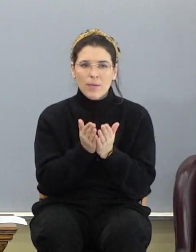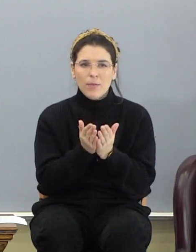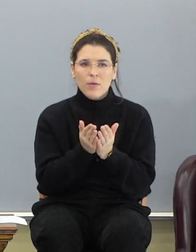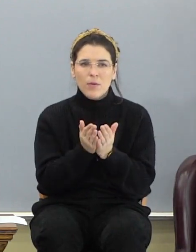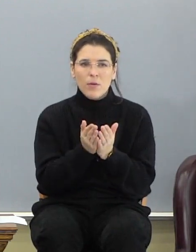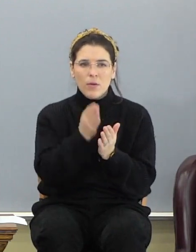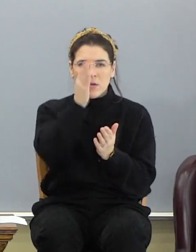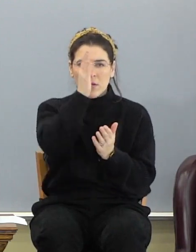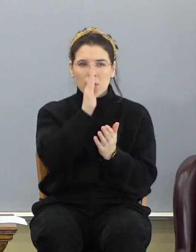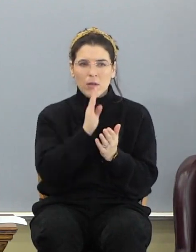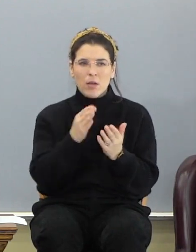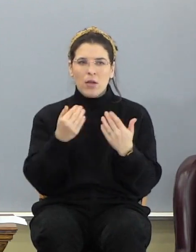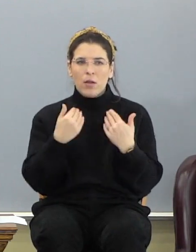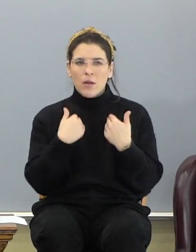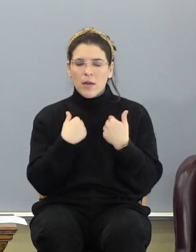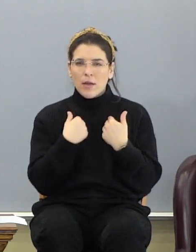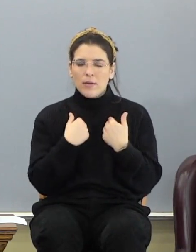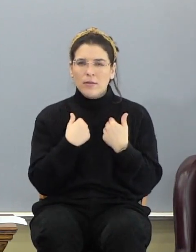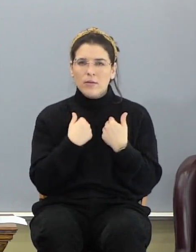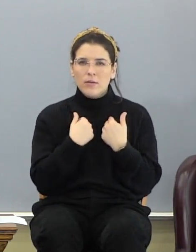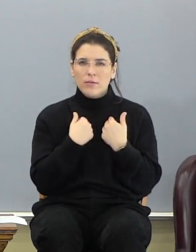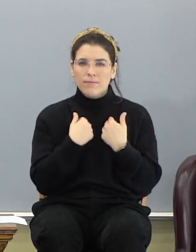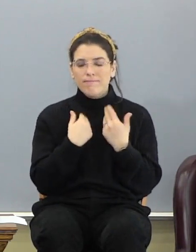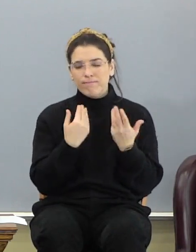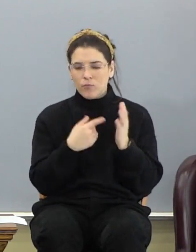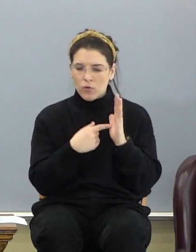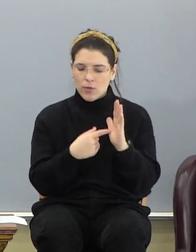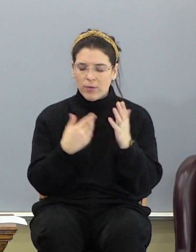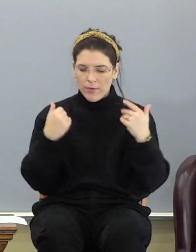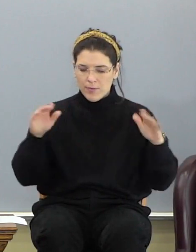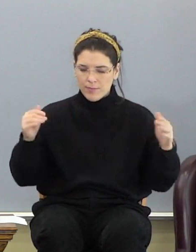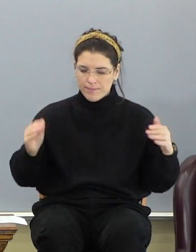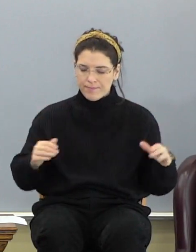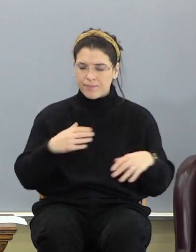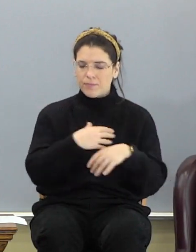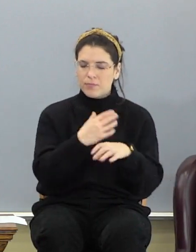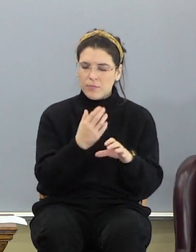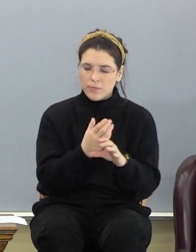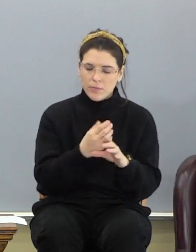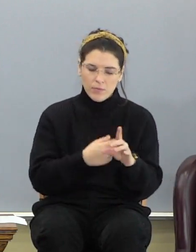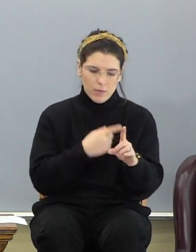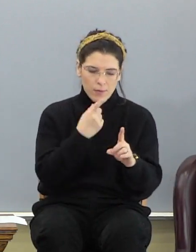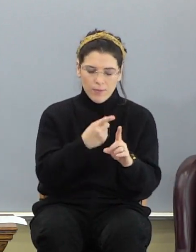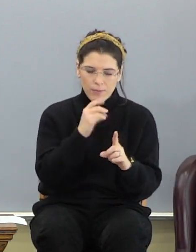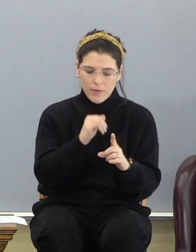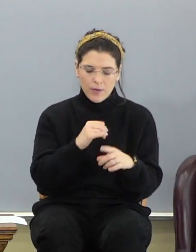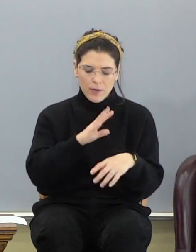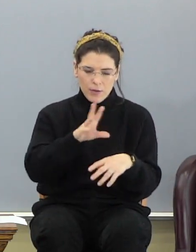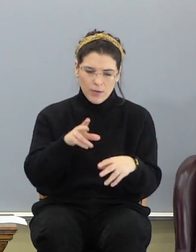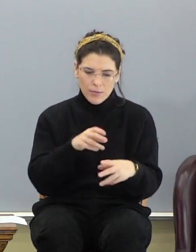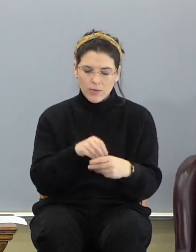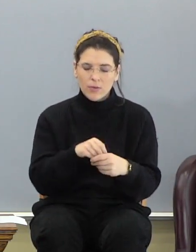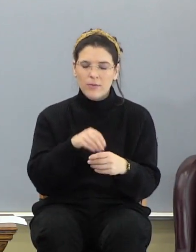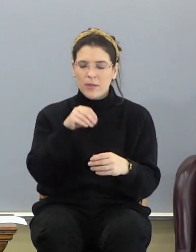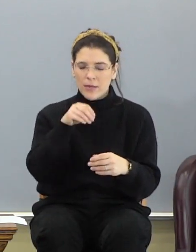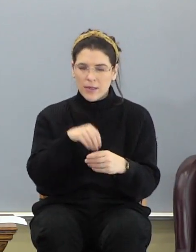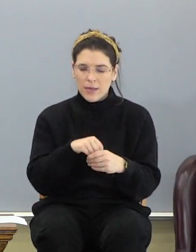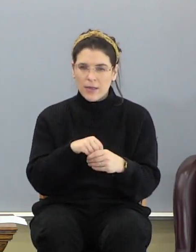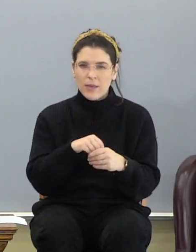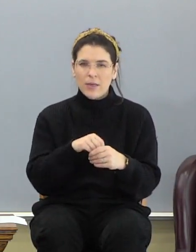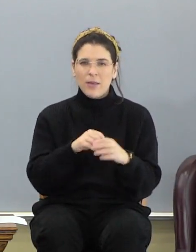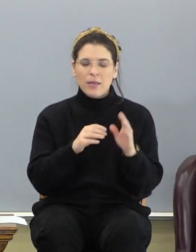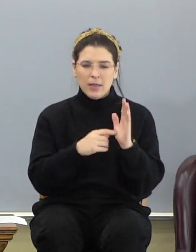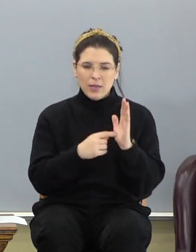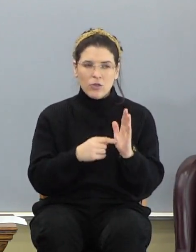God has, for example, in the angelic creation, the point is that they are participating in the